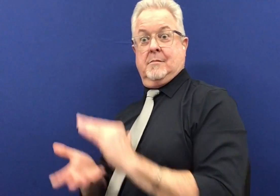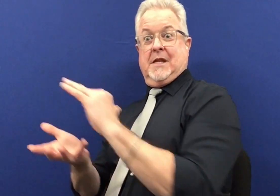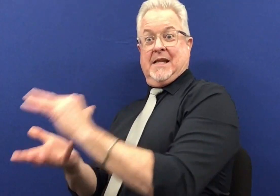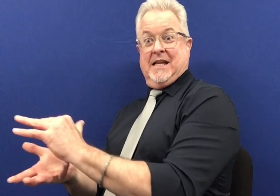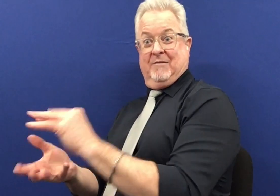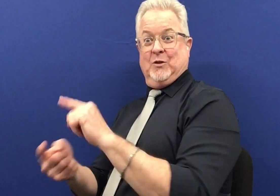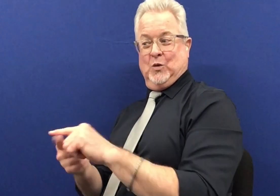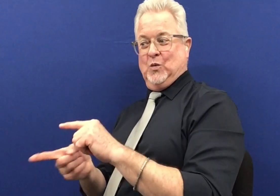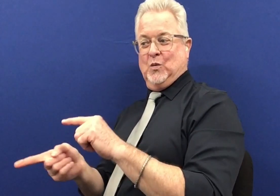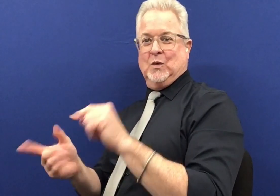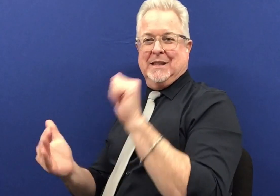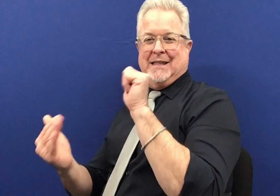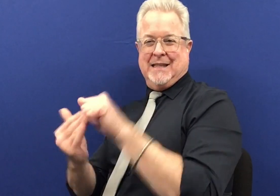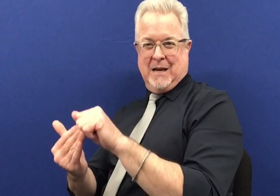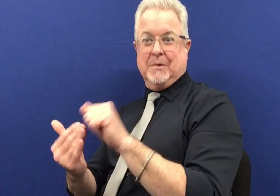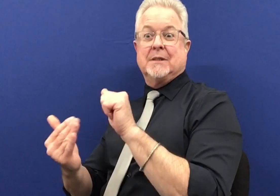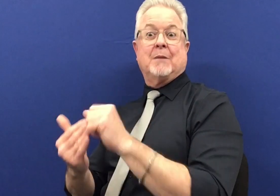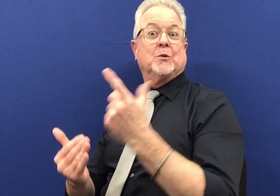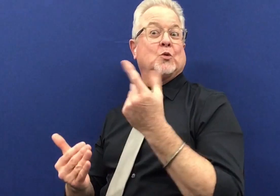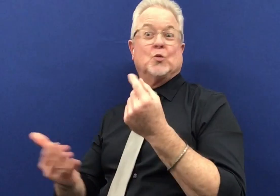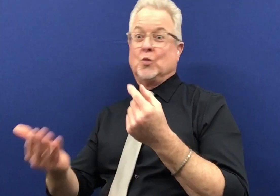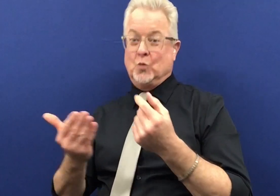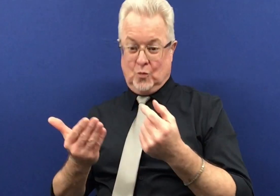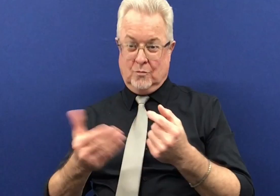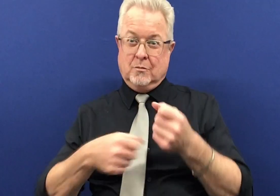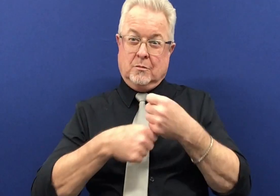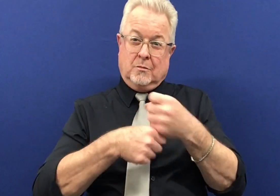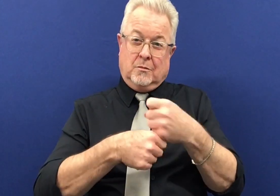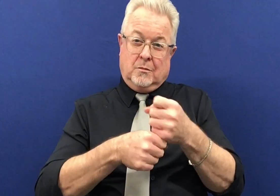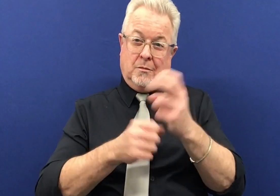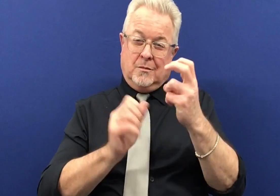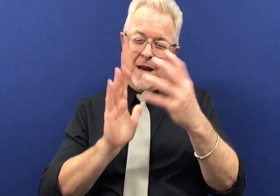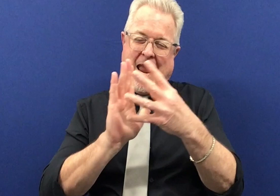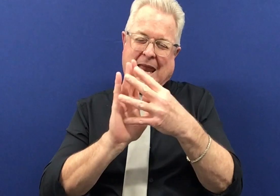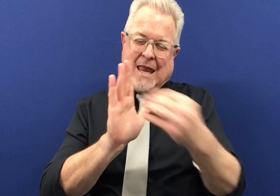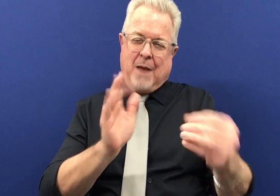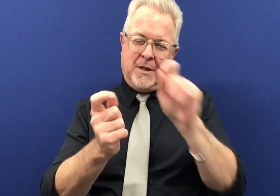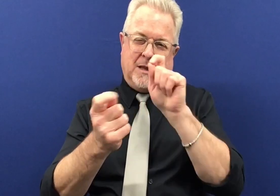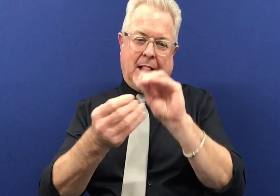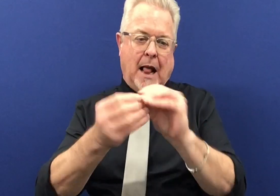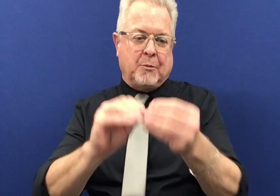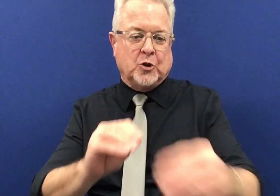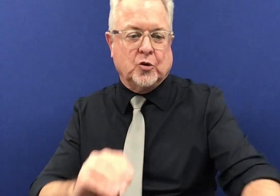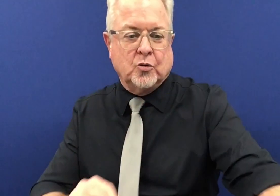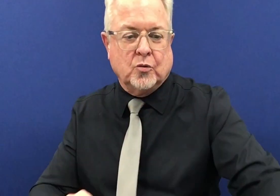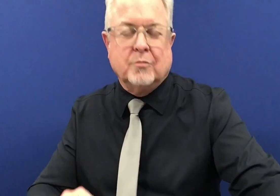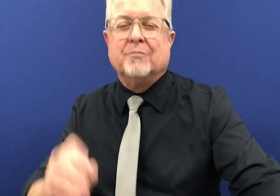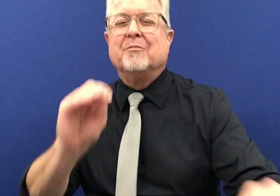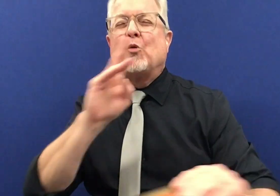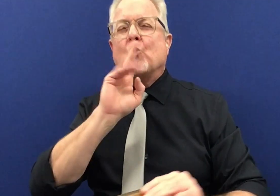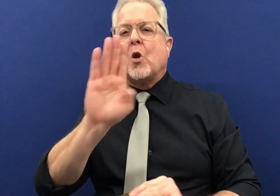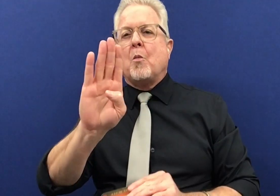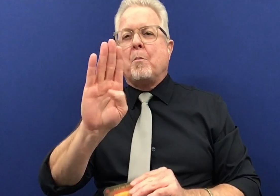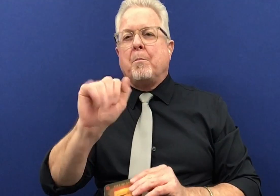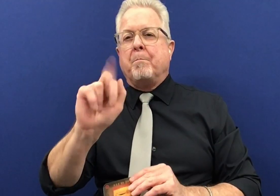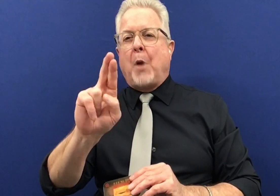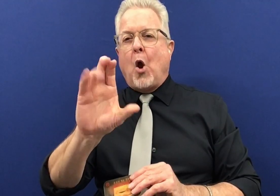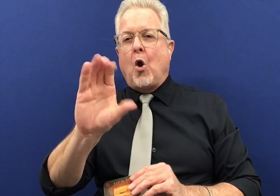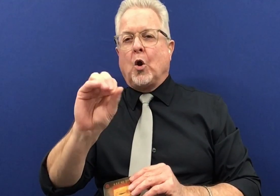and they come back to this center where the scamming happens the scammers copy those numbers